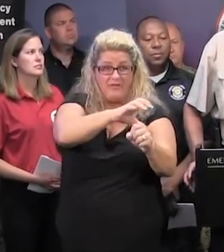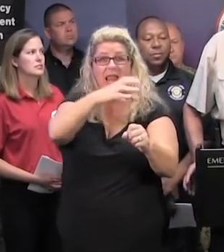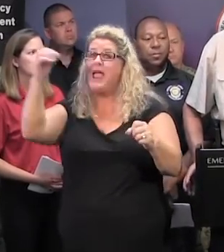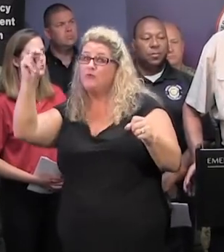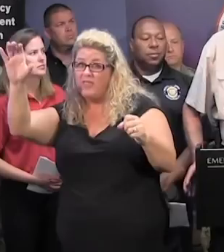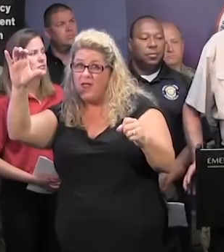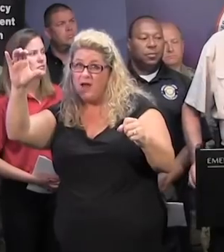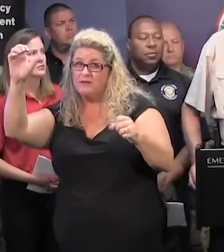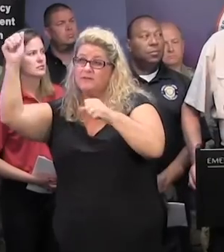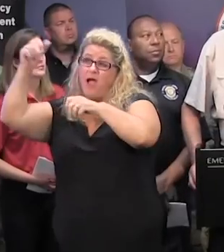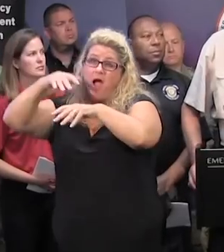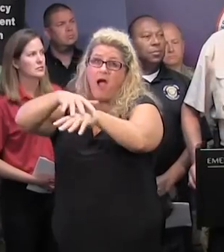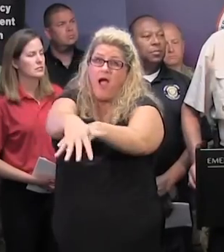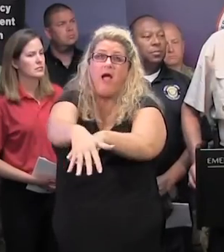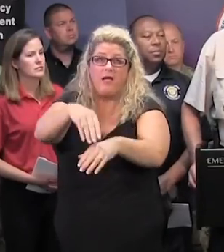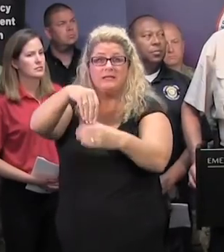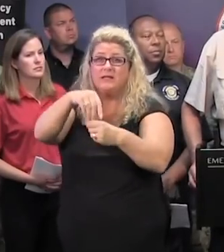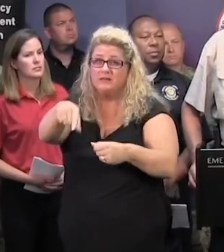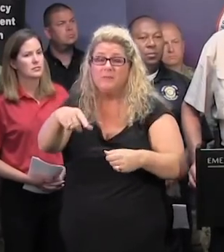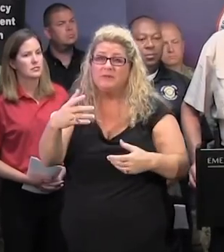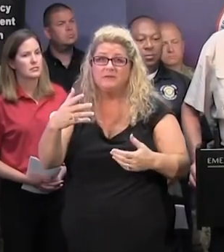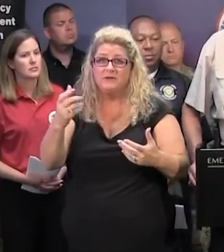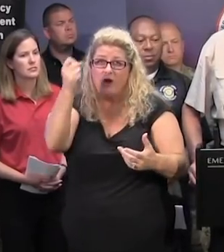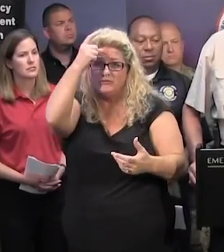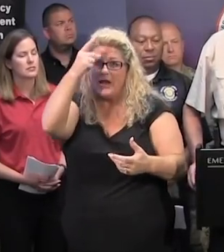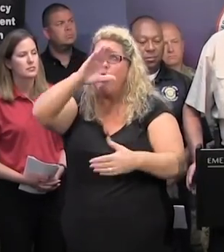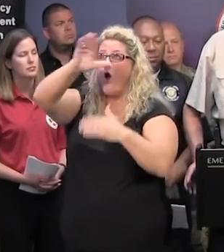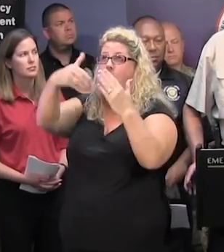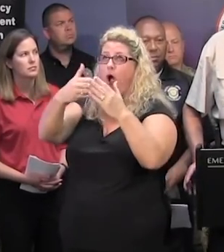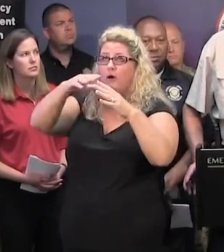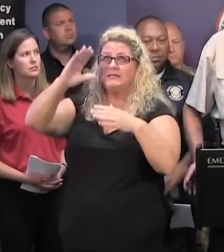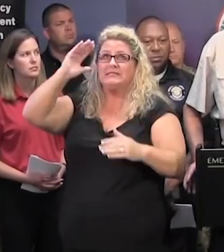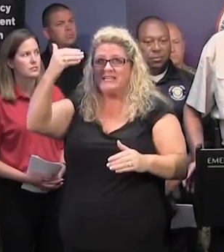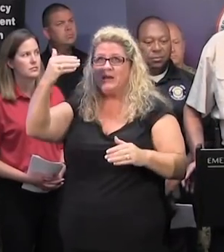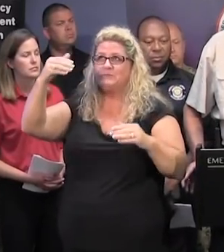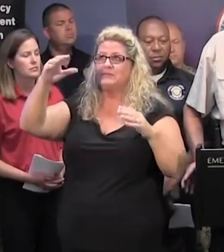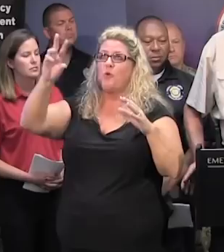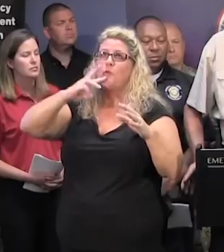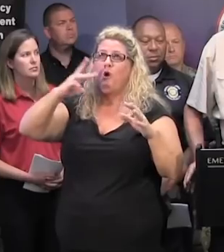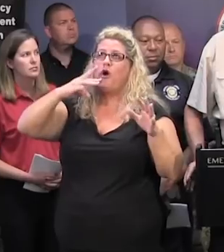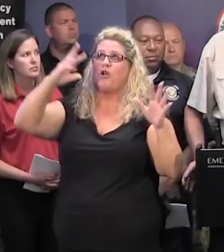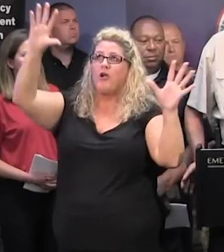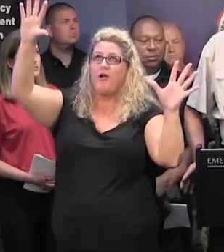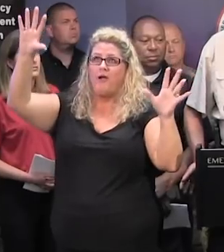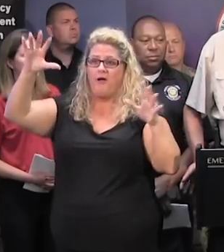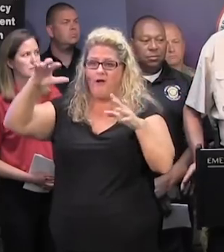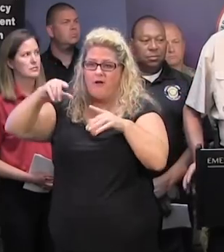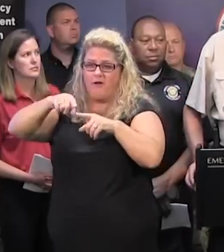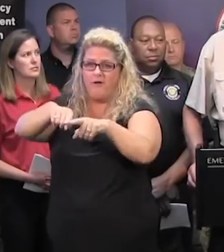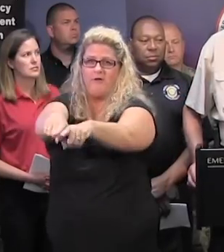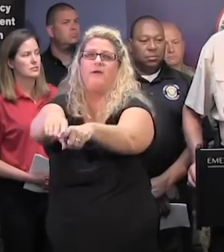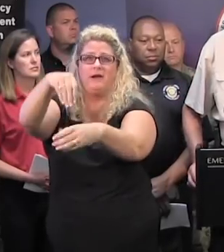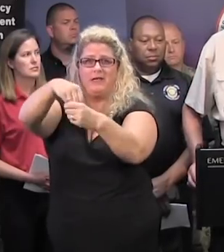at the end of that river, again, is the Great PD. So the Great PD takes a lot of water from a lot of different